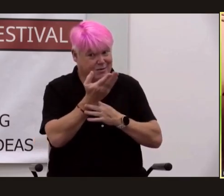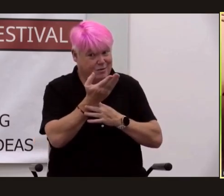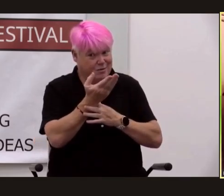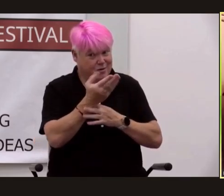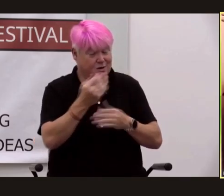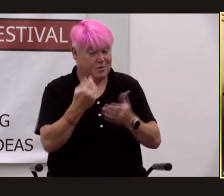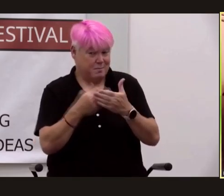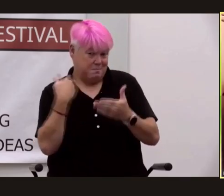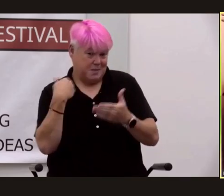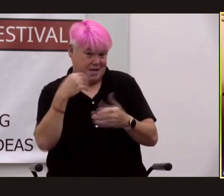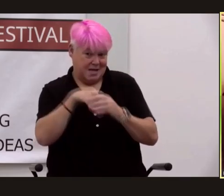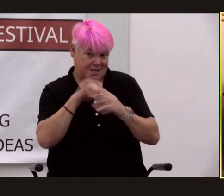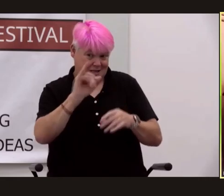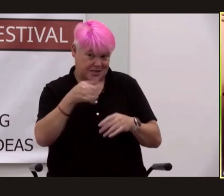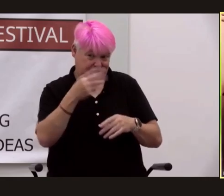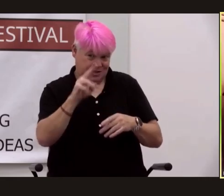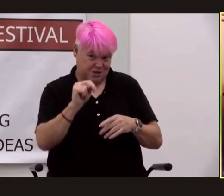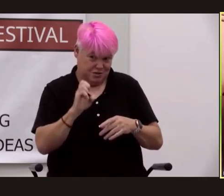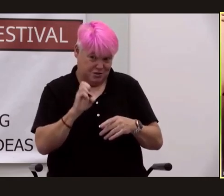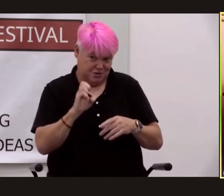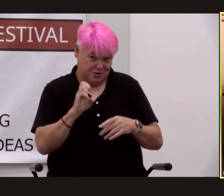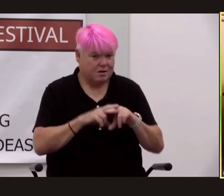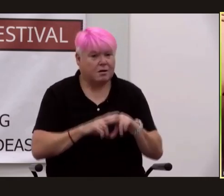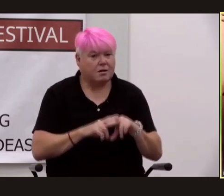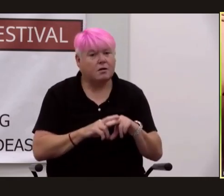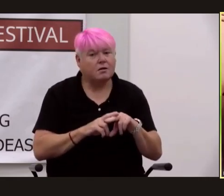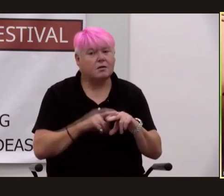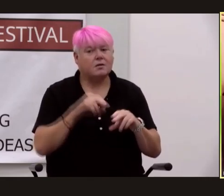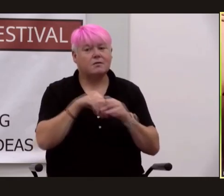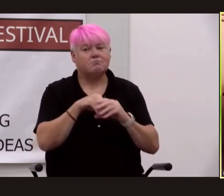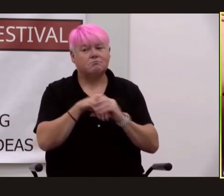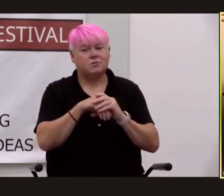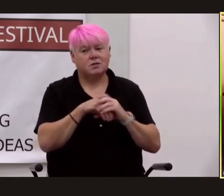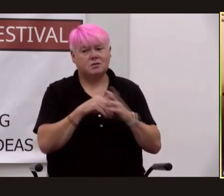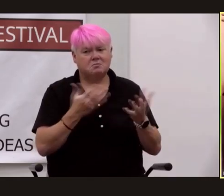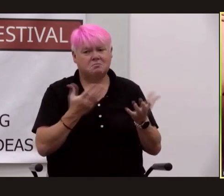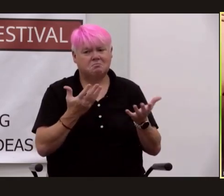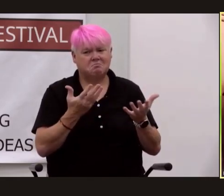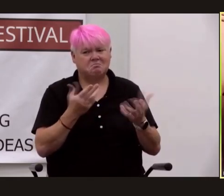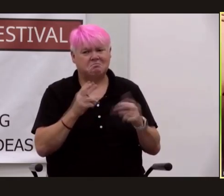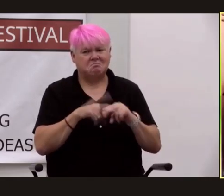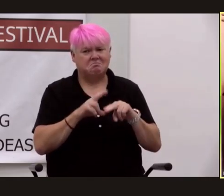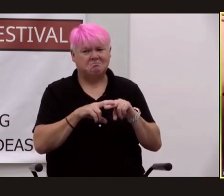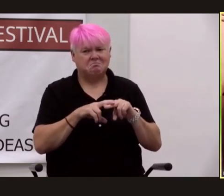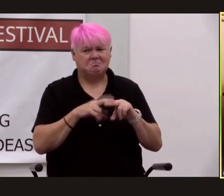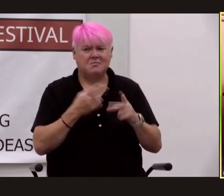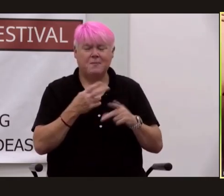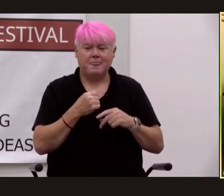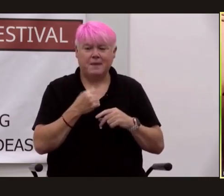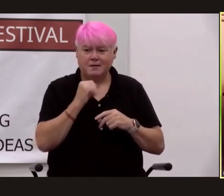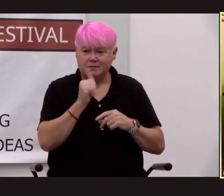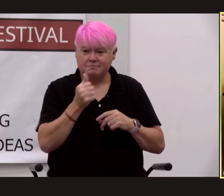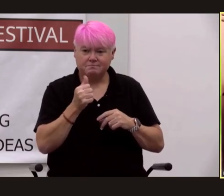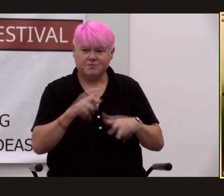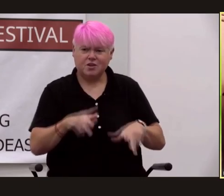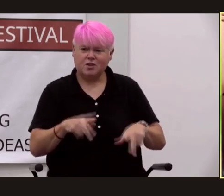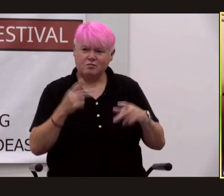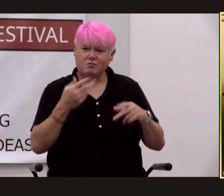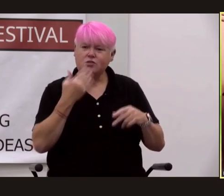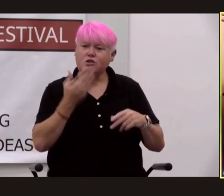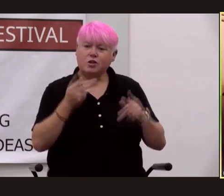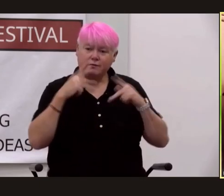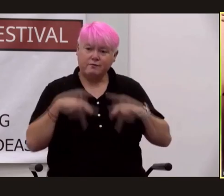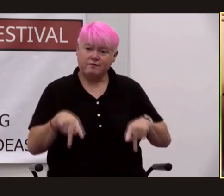hoppy sagged in his chair gene was just 29 and had been in good physical health that meant something like an